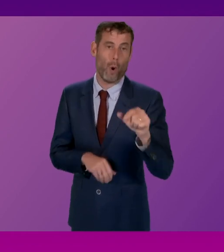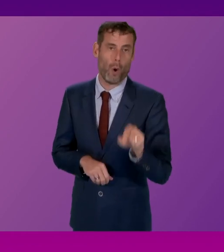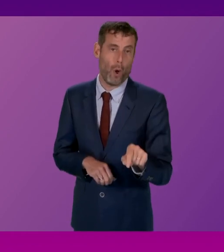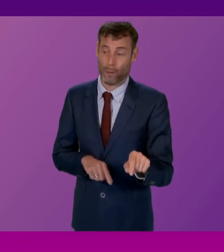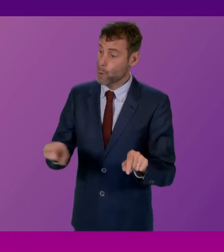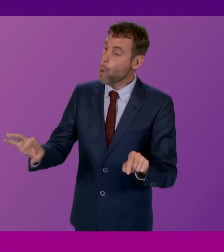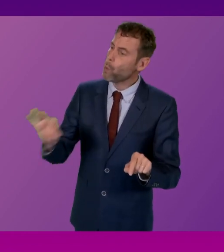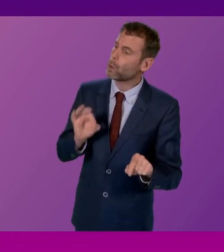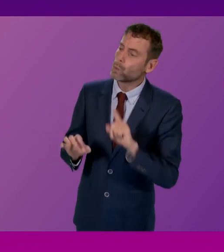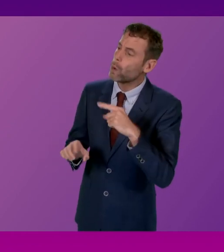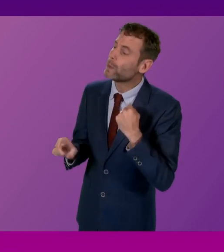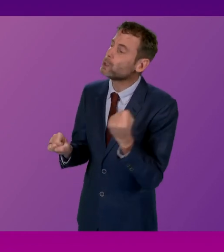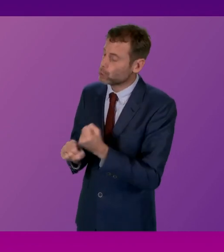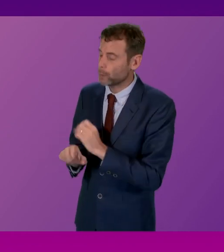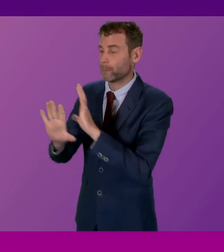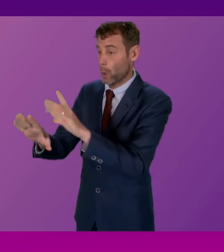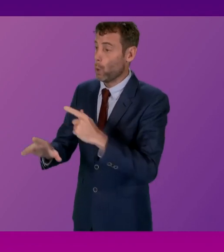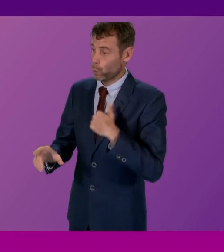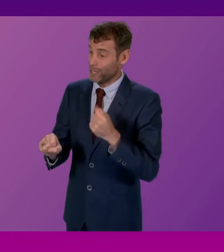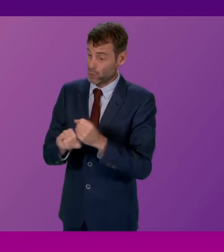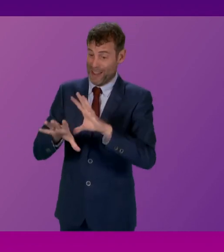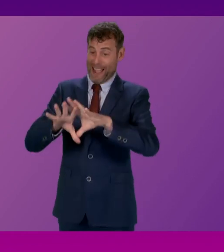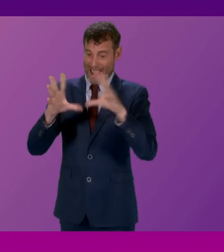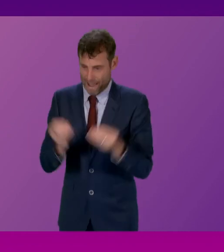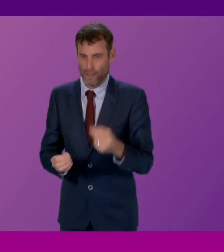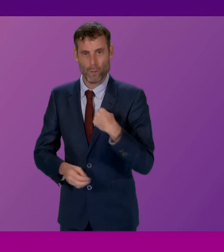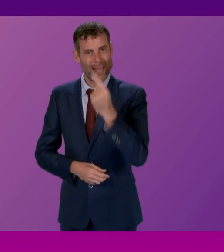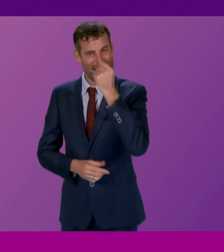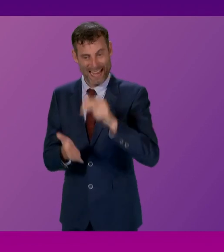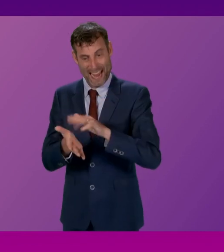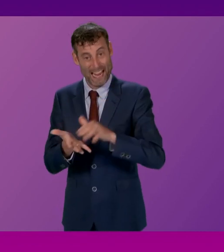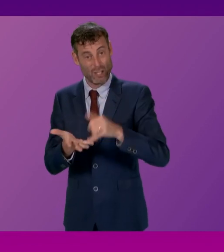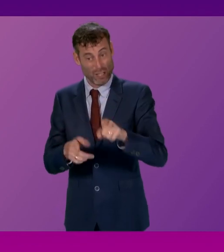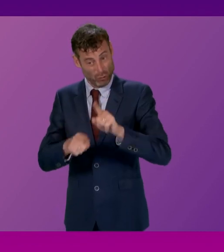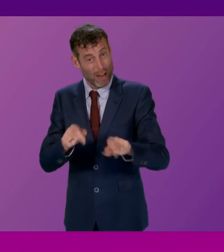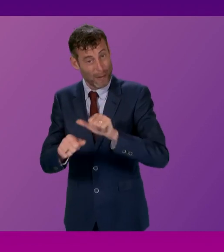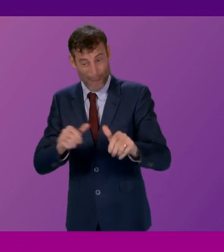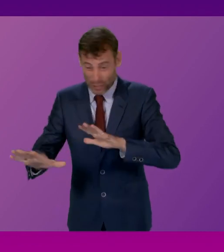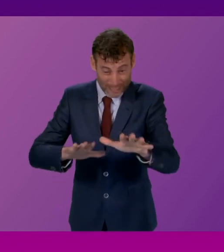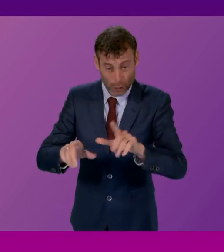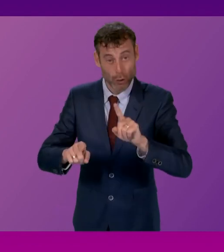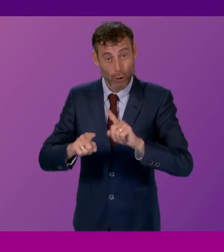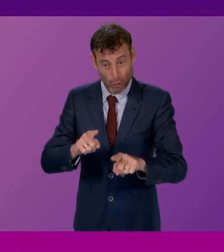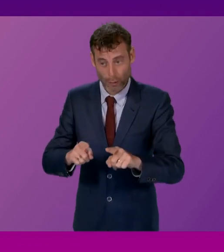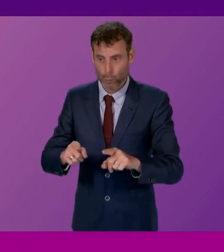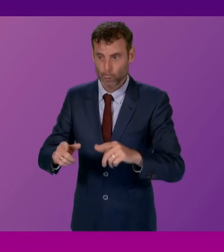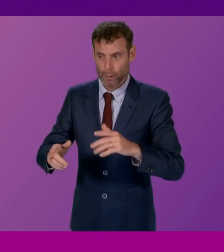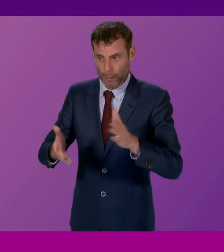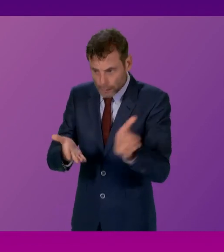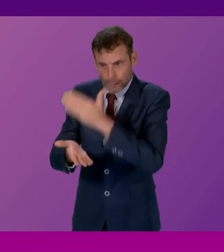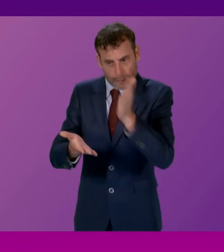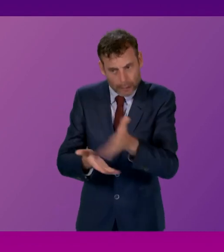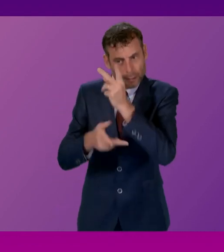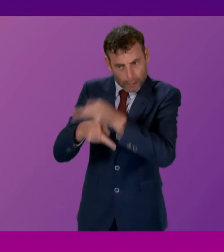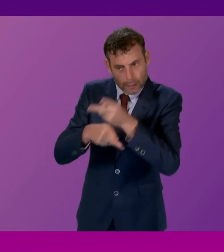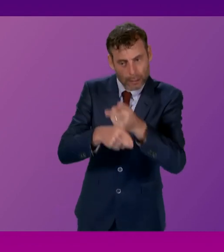the question, what are we doing? We're doing everything we possibly can. Our NHS staff are doing everything they possibly can to increase activity in order to